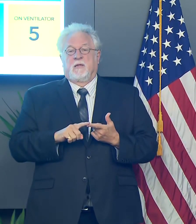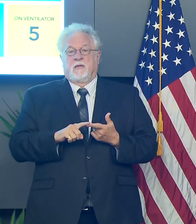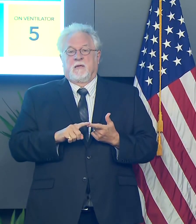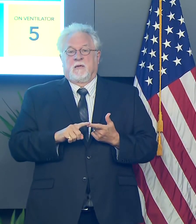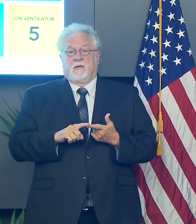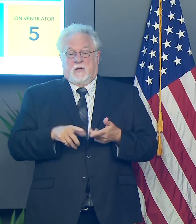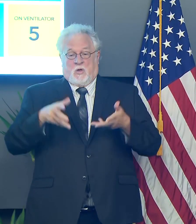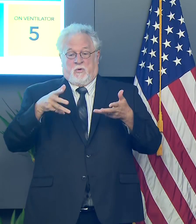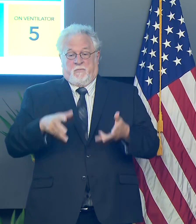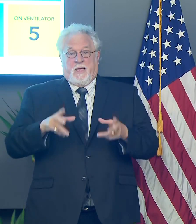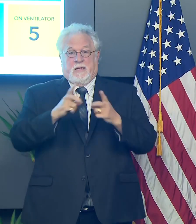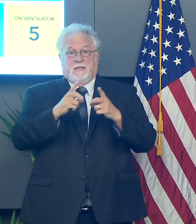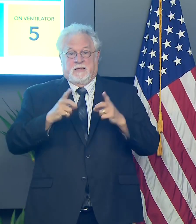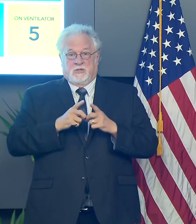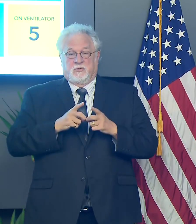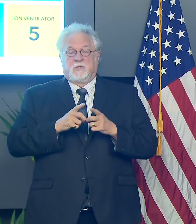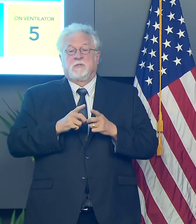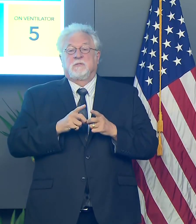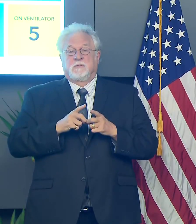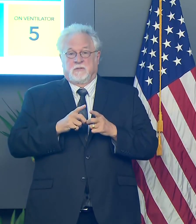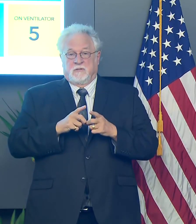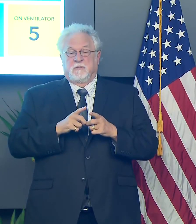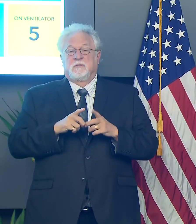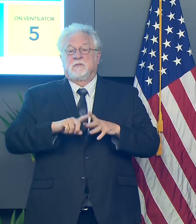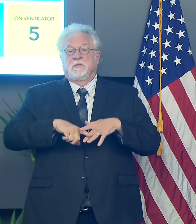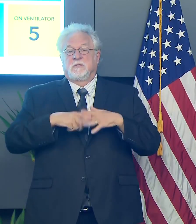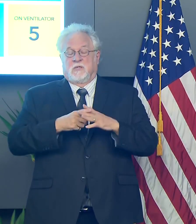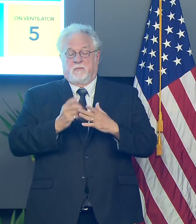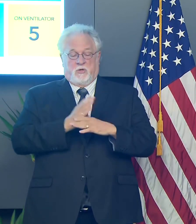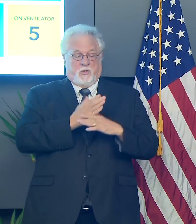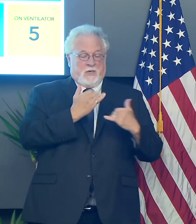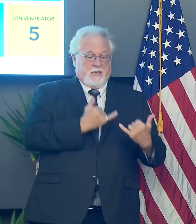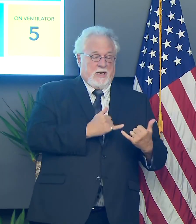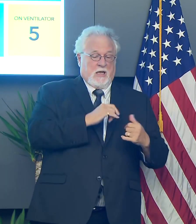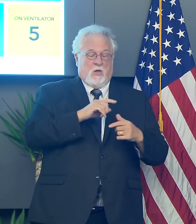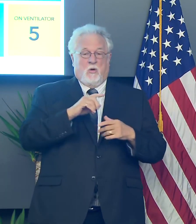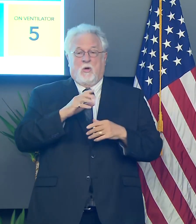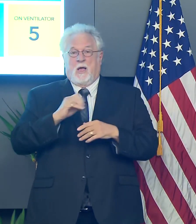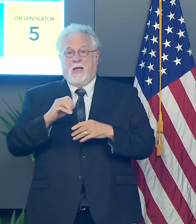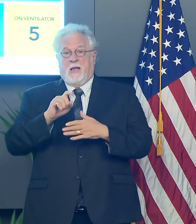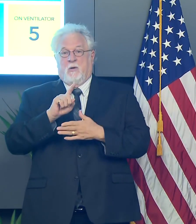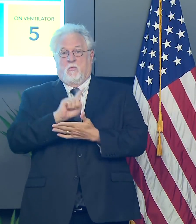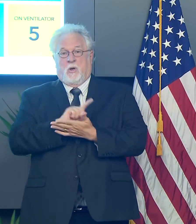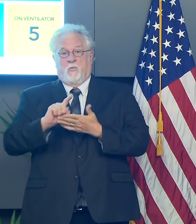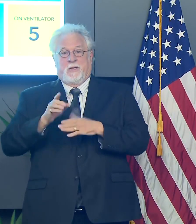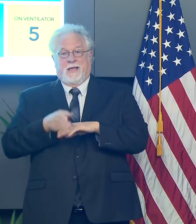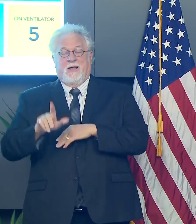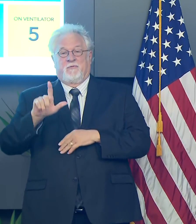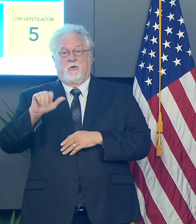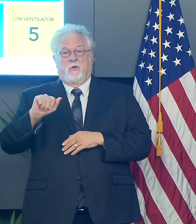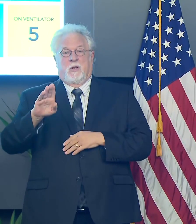the remainder of districts who will come online, between now, uh, and the week after Labor Day.